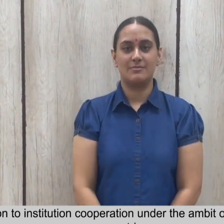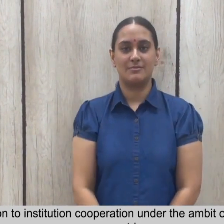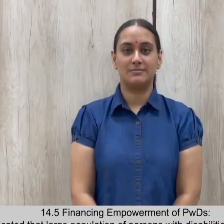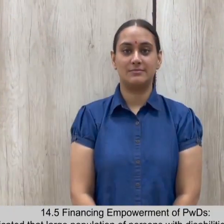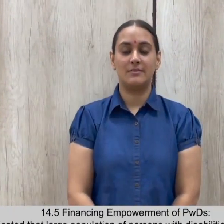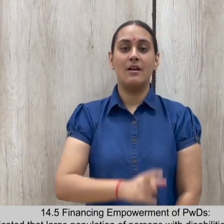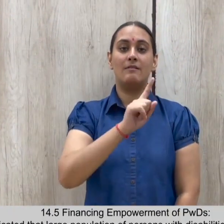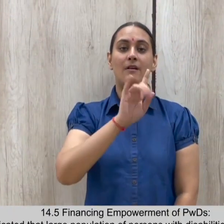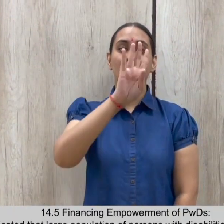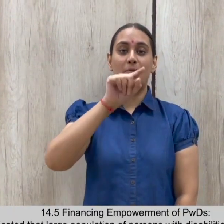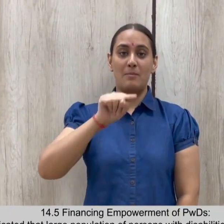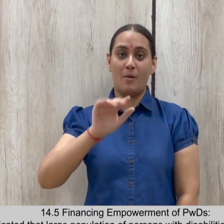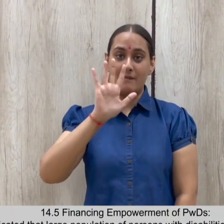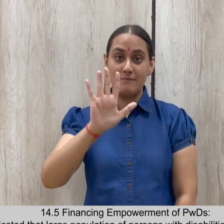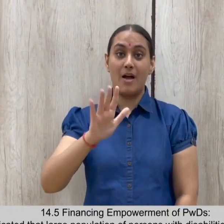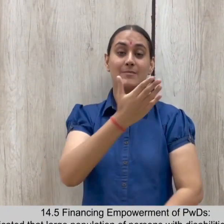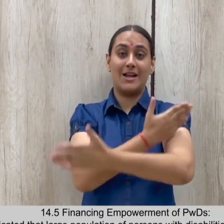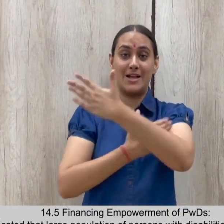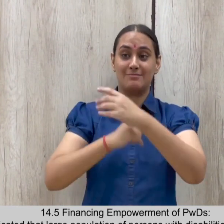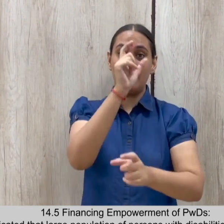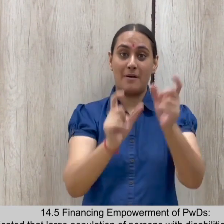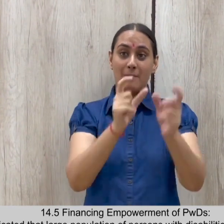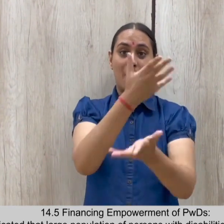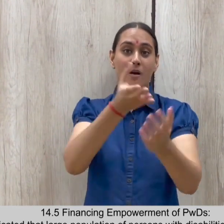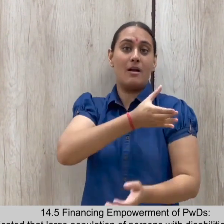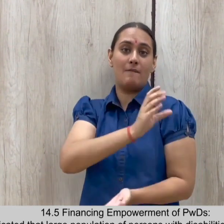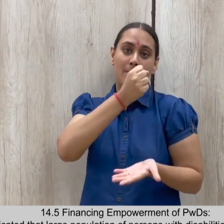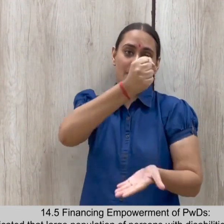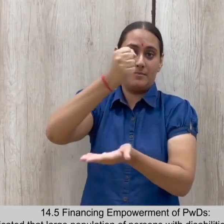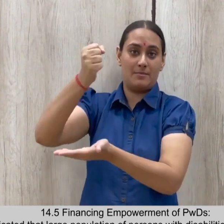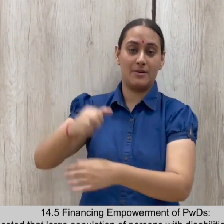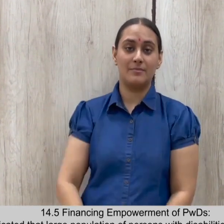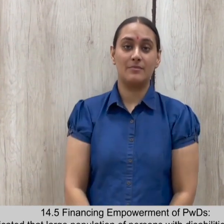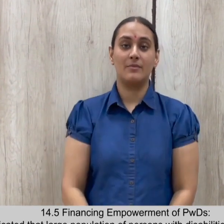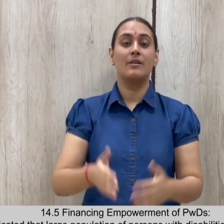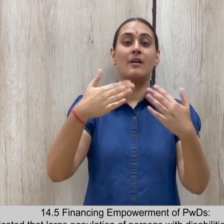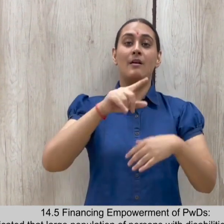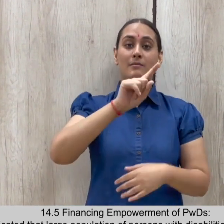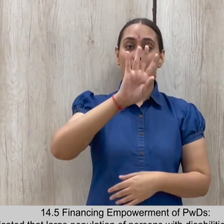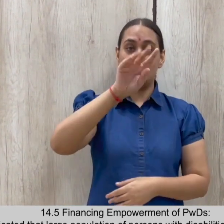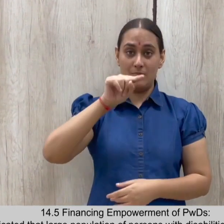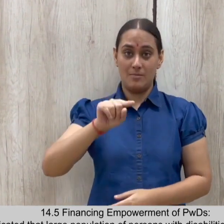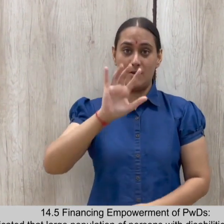15.4.2 Financing Empowerment of PWDs. 14.5.1